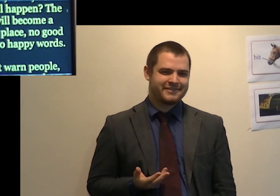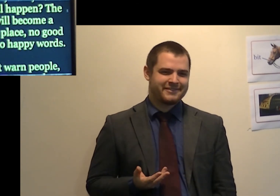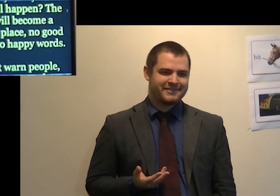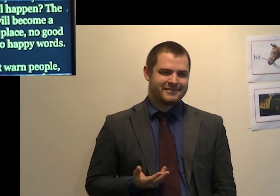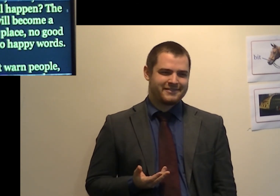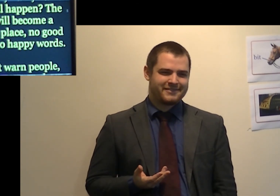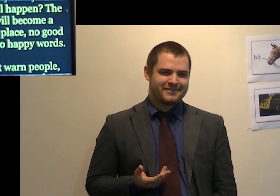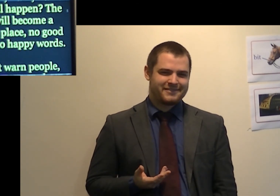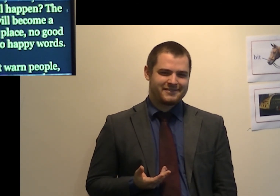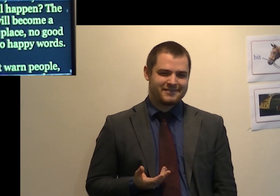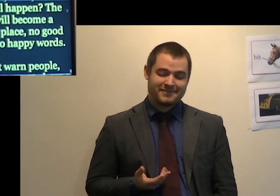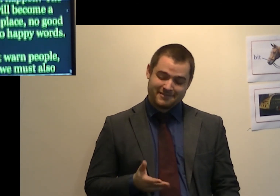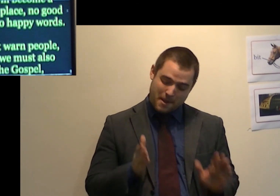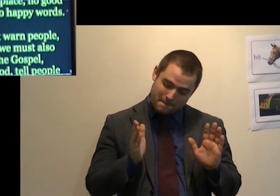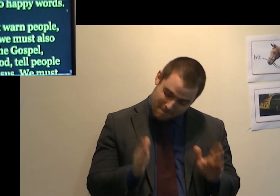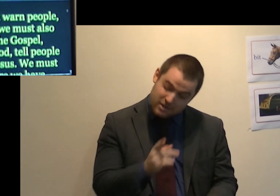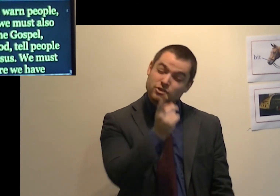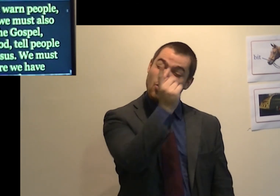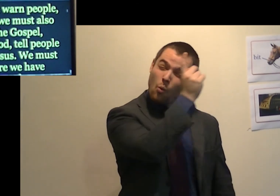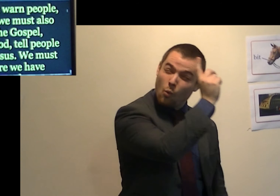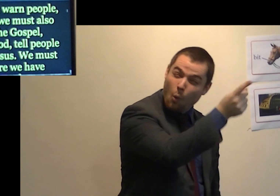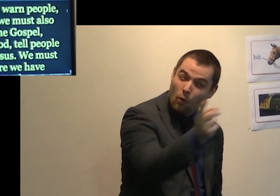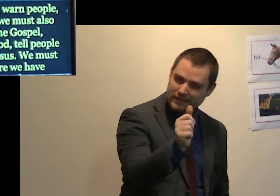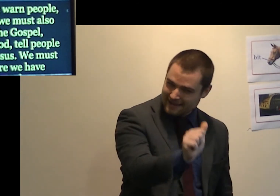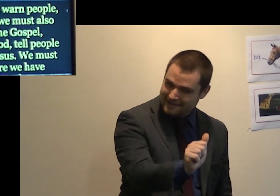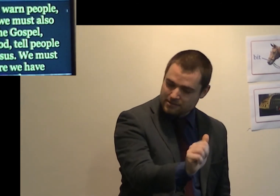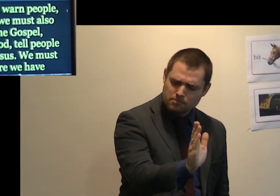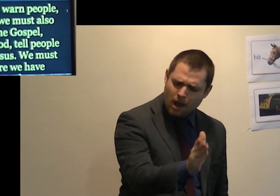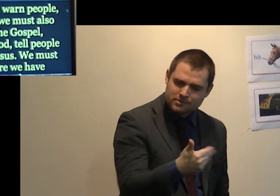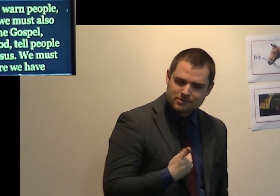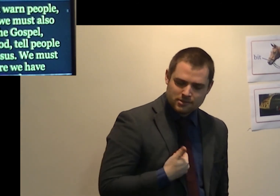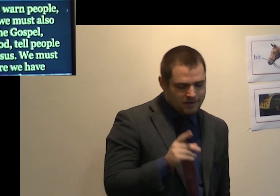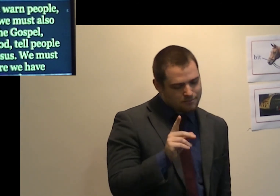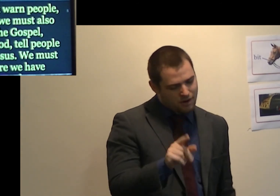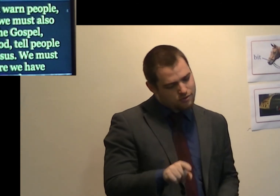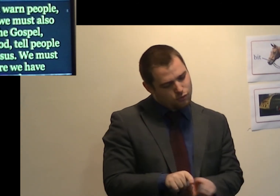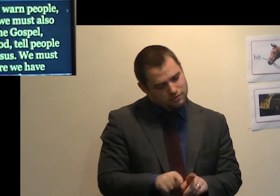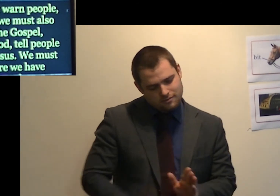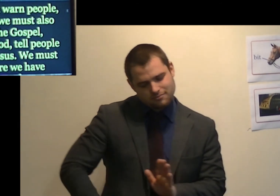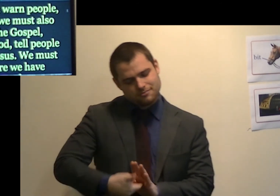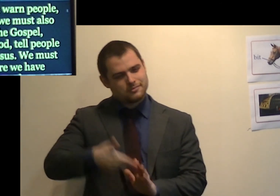We must warn people, yes. But we must also preach the gospel.